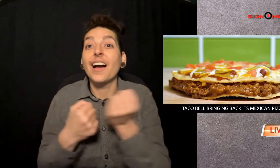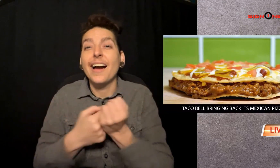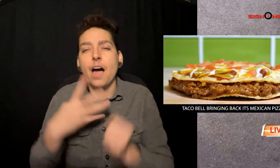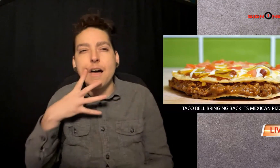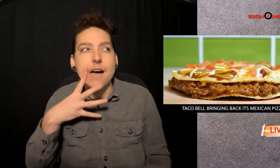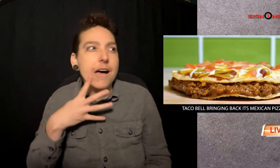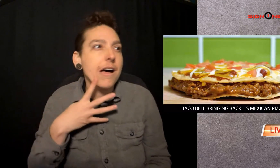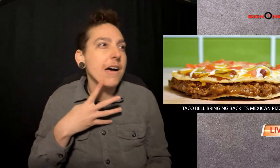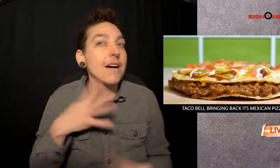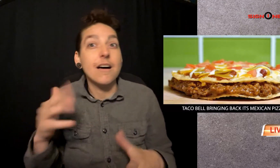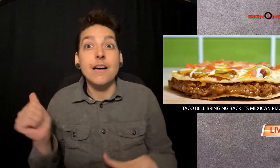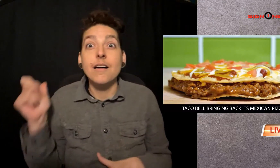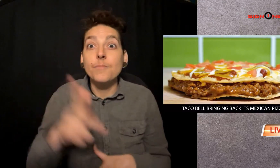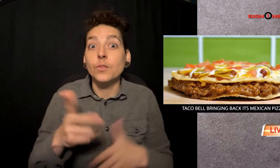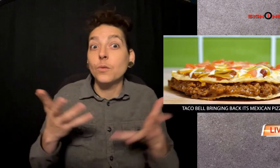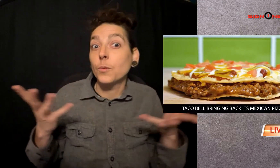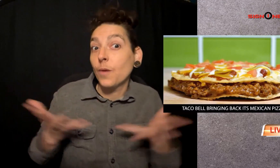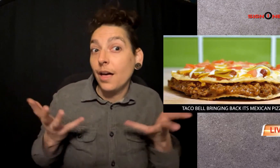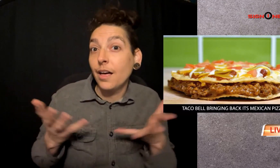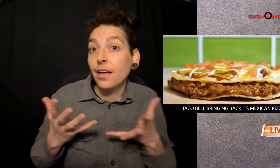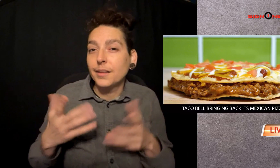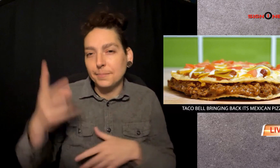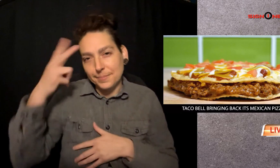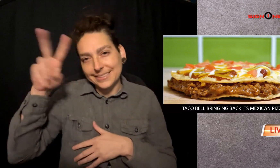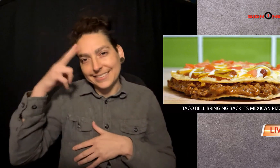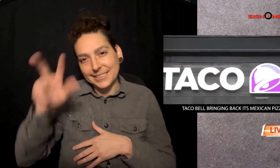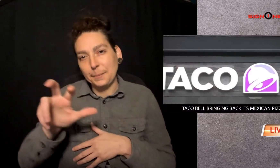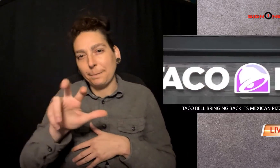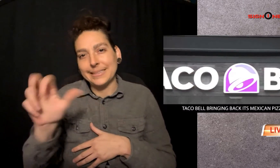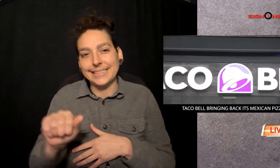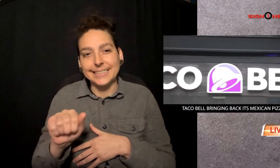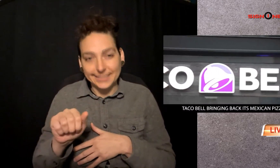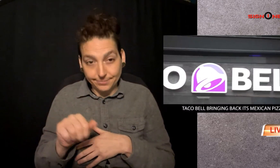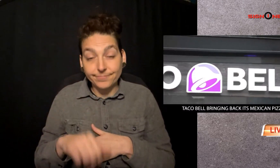Taco Bell fans are drooling over the return of Mexican pizza.